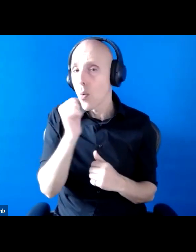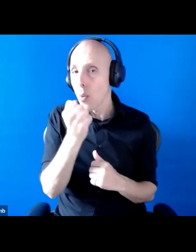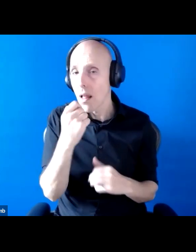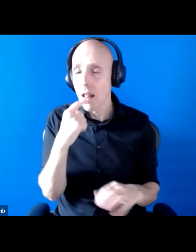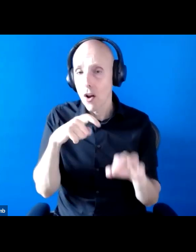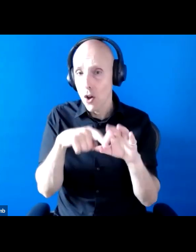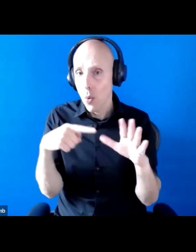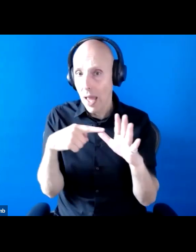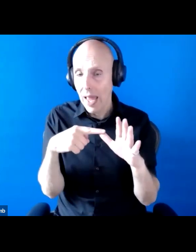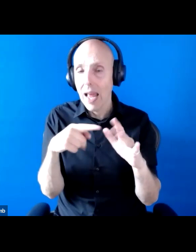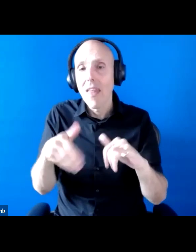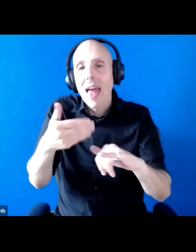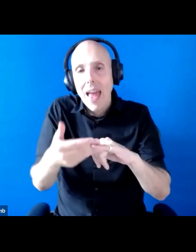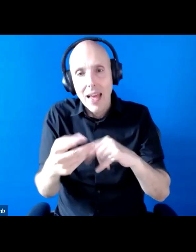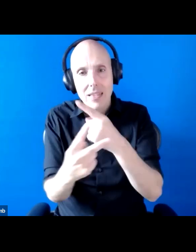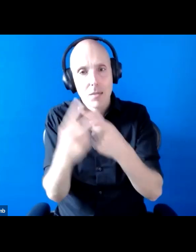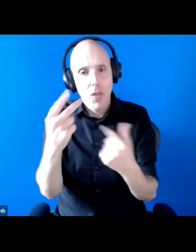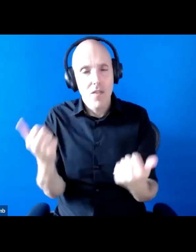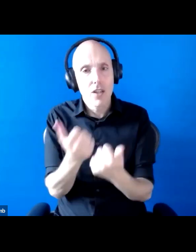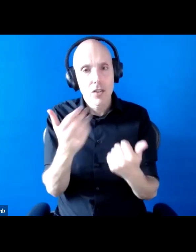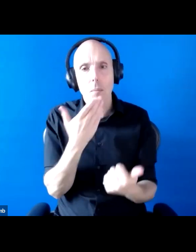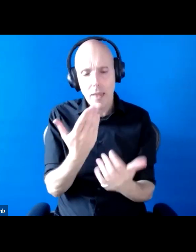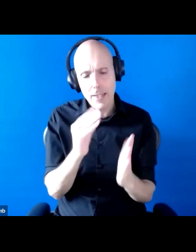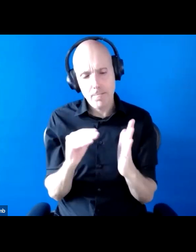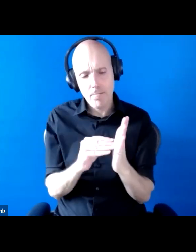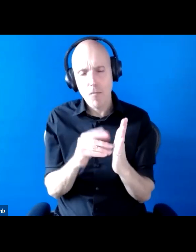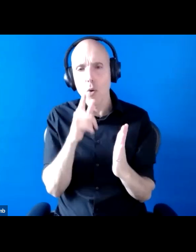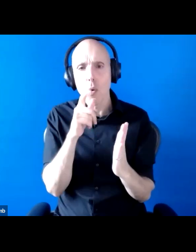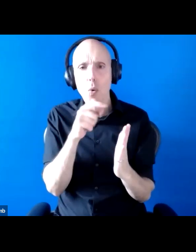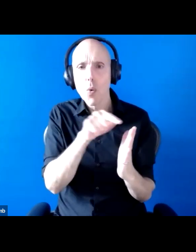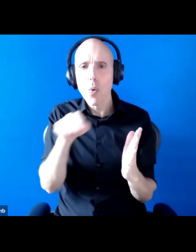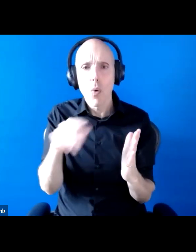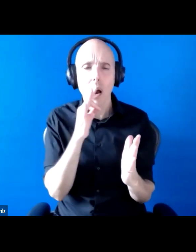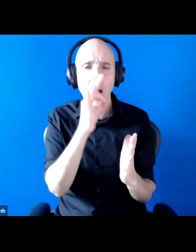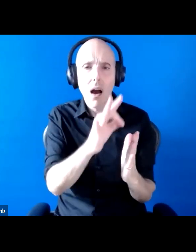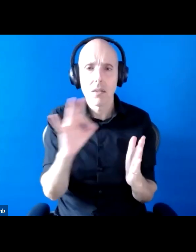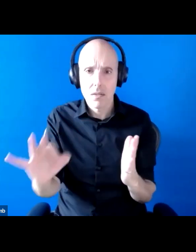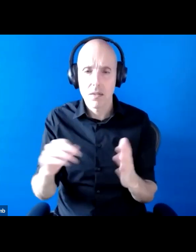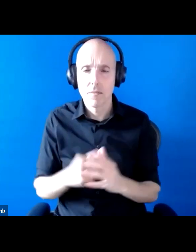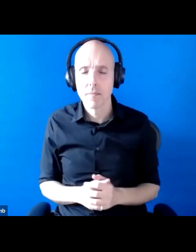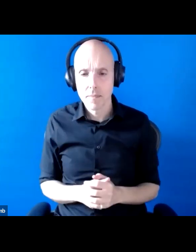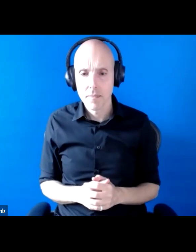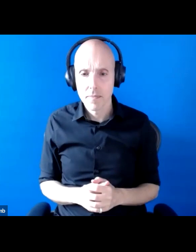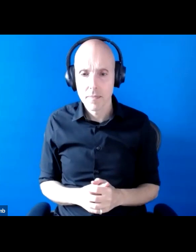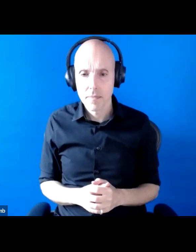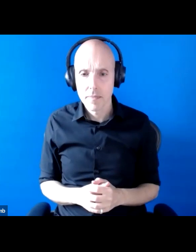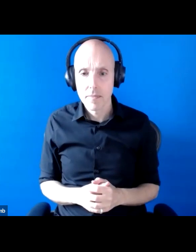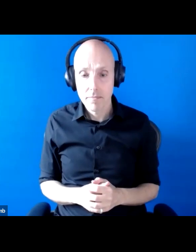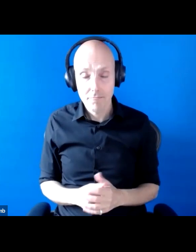presentations. So do make a note in your question of who your question is for. So moving on to the good